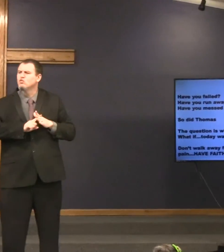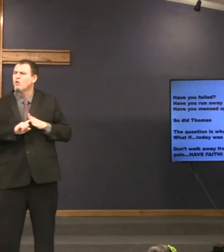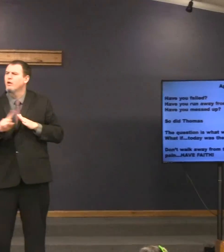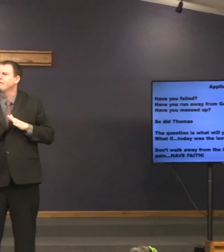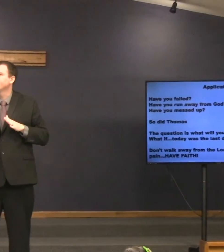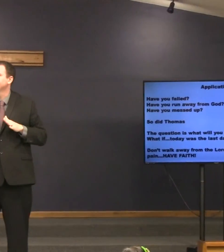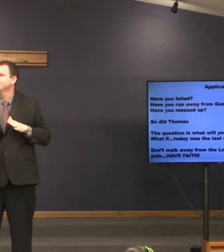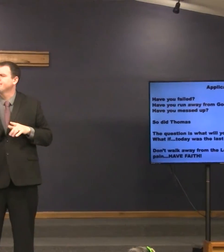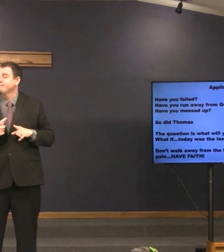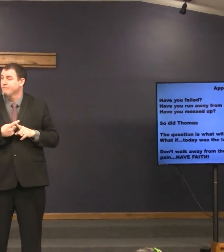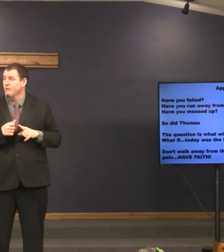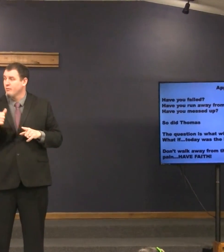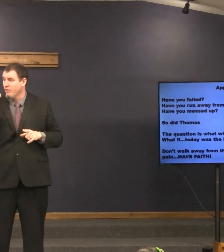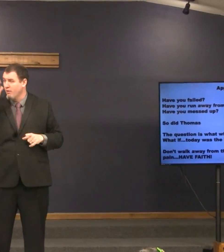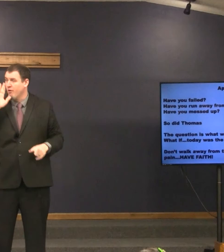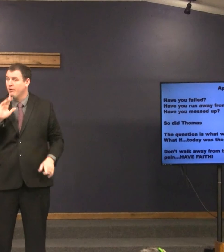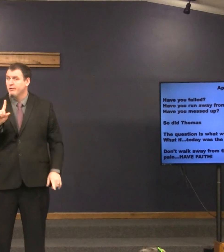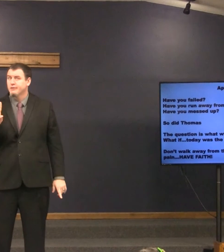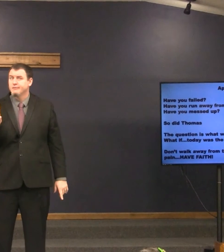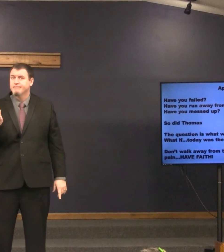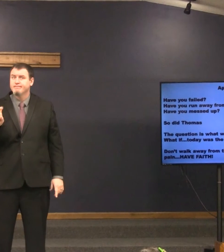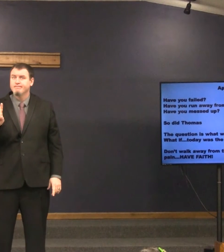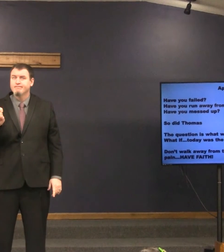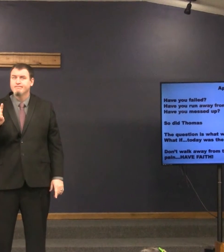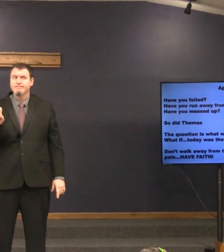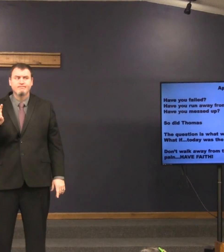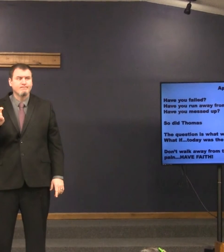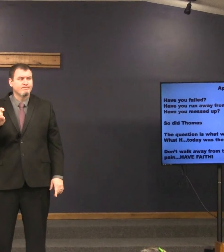I have. Have you run away from God?